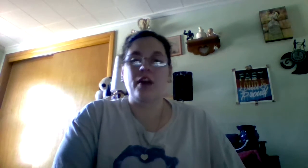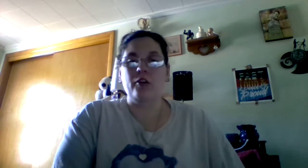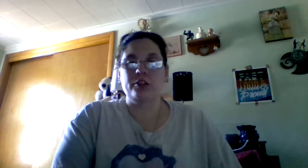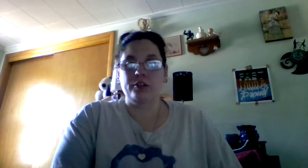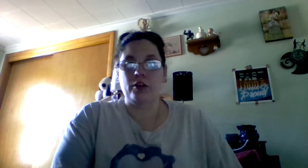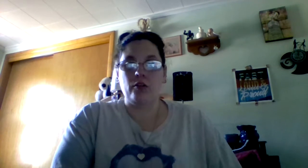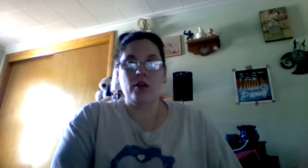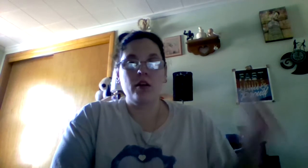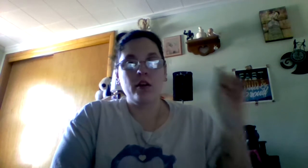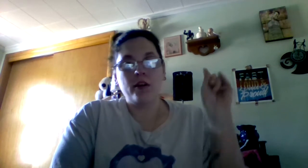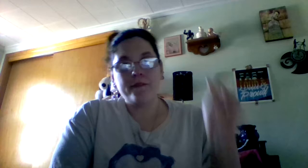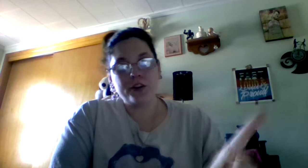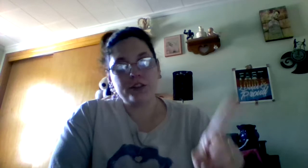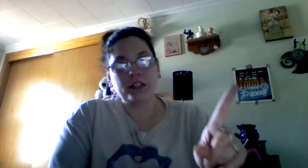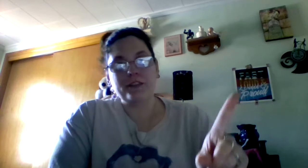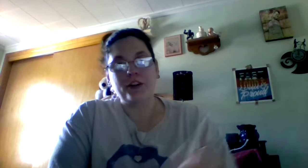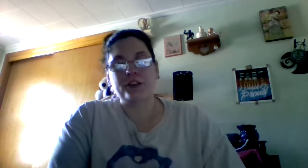how it turned out. First things first,